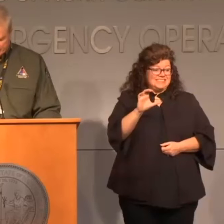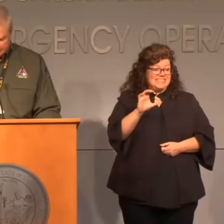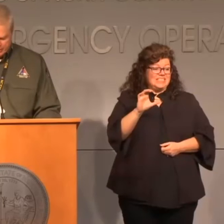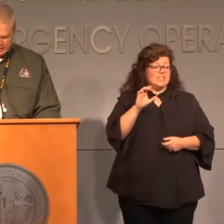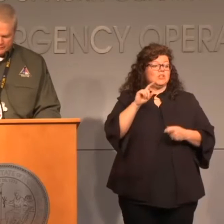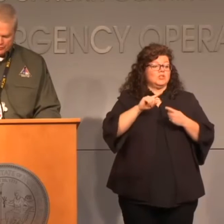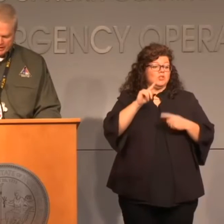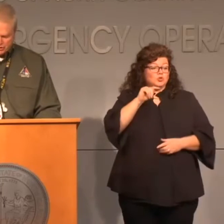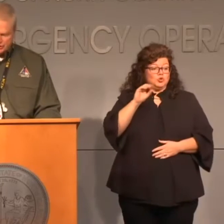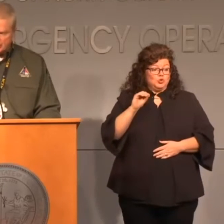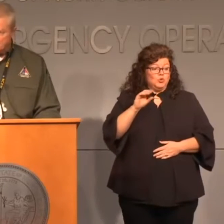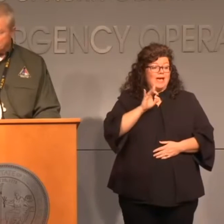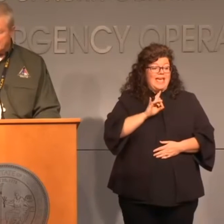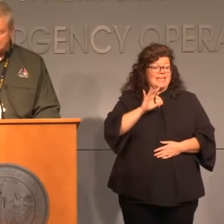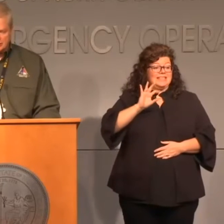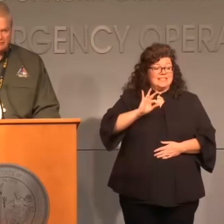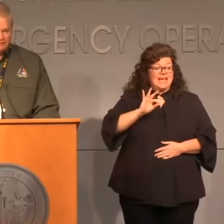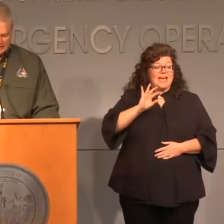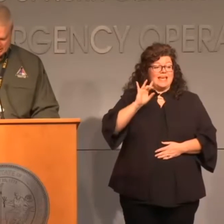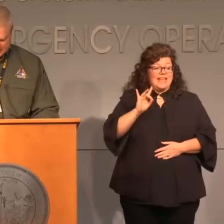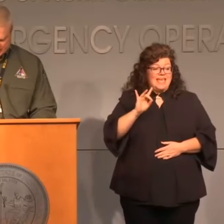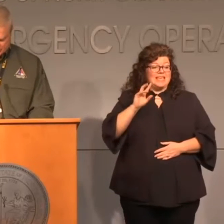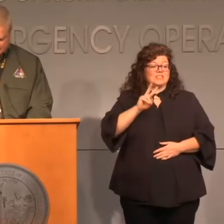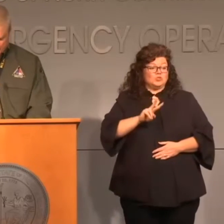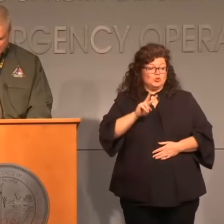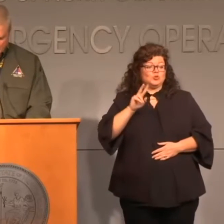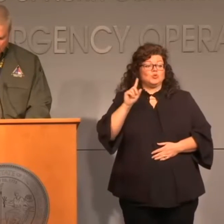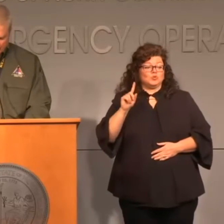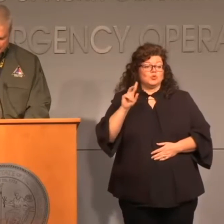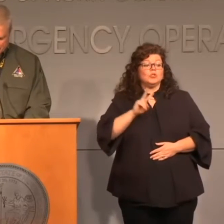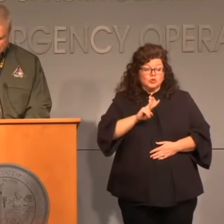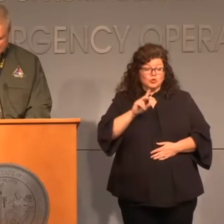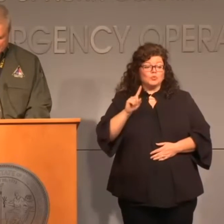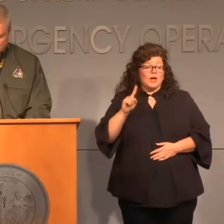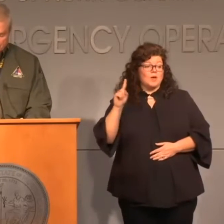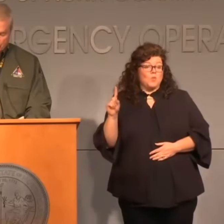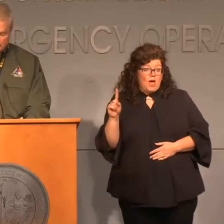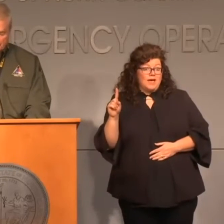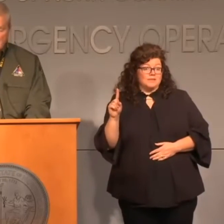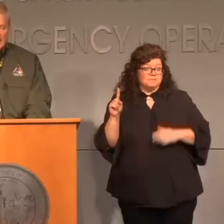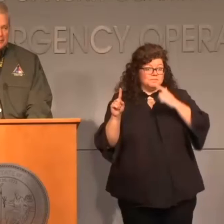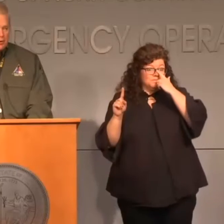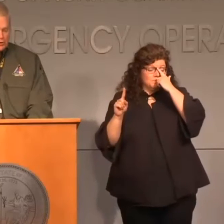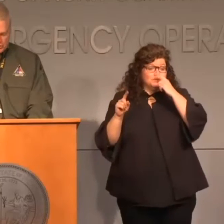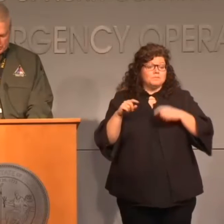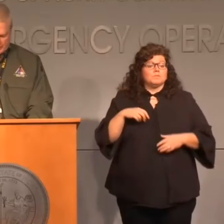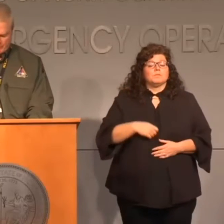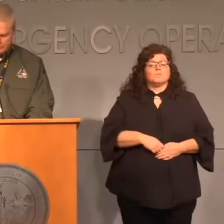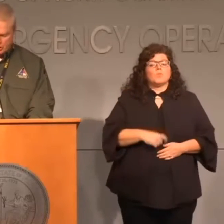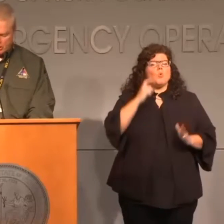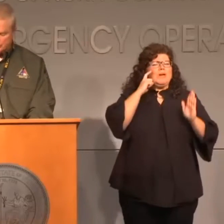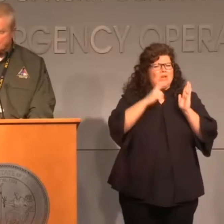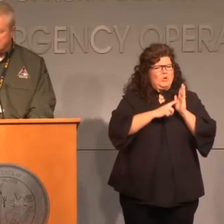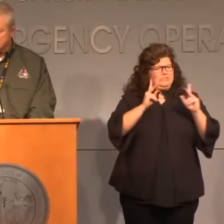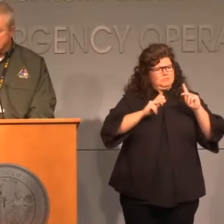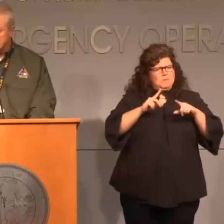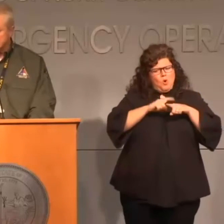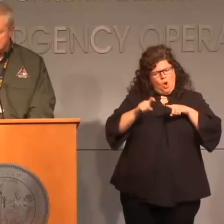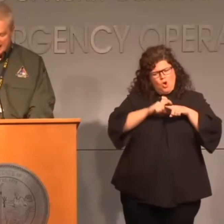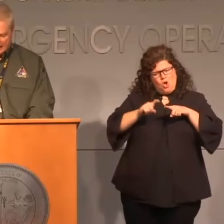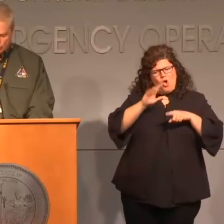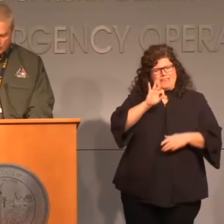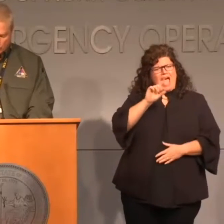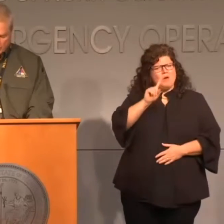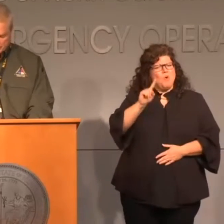get regular information updates via text. We've been seeing a surge of non-emergency calls at our